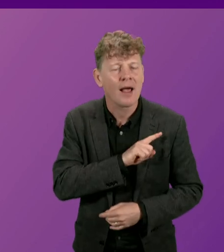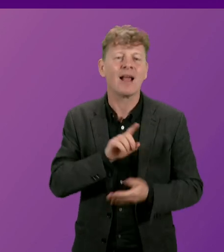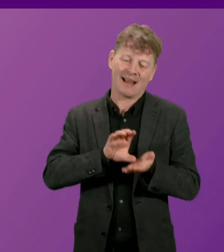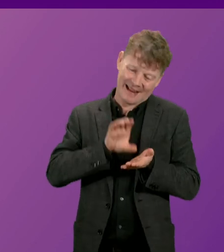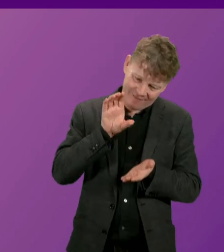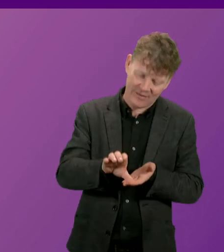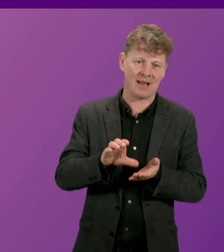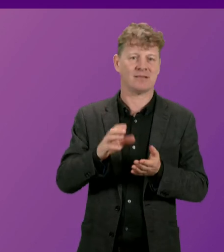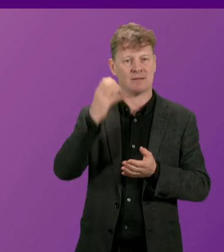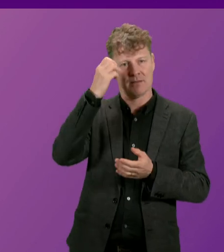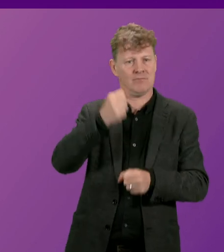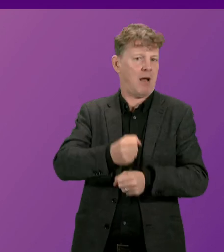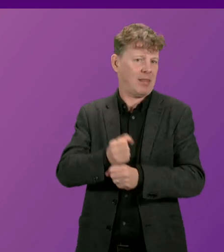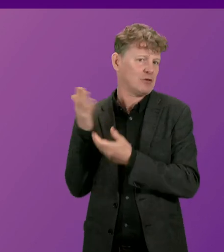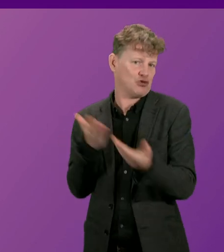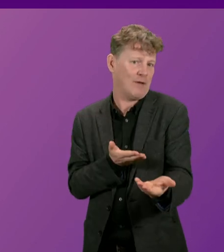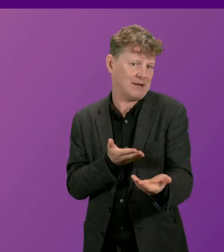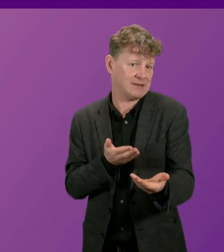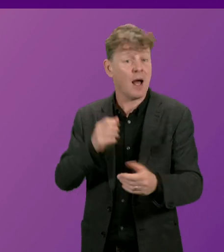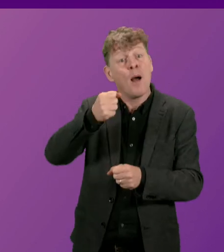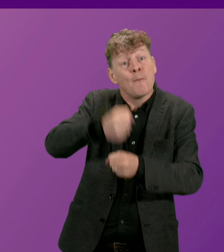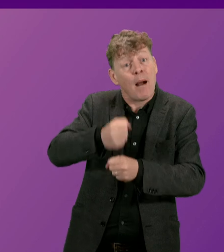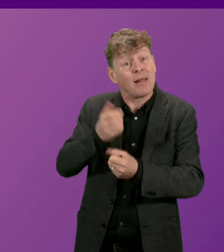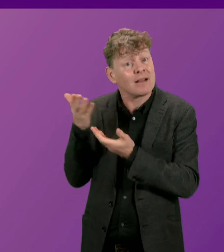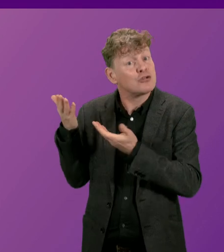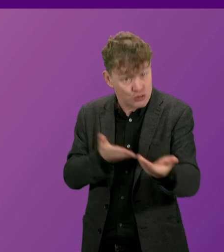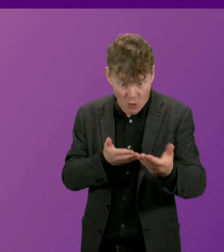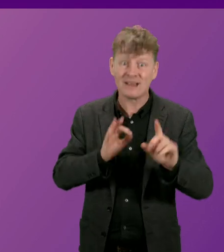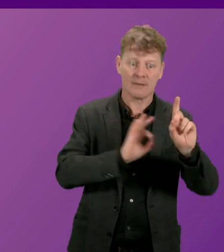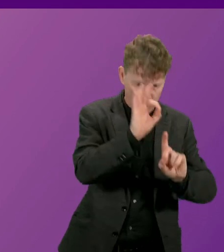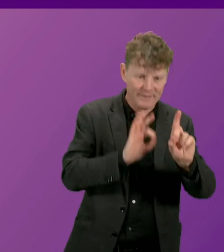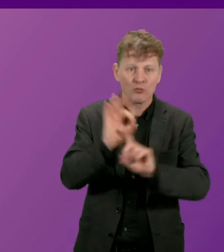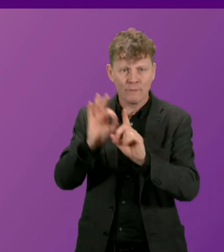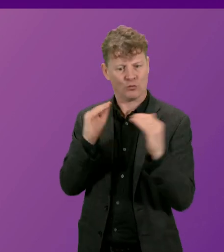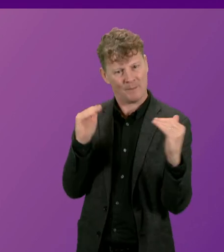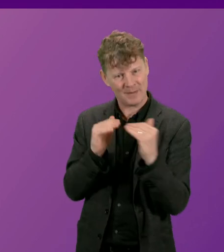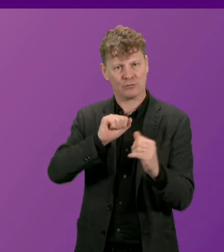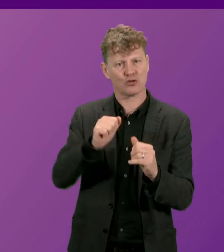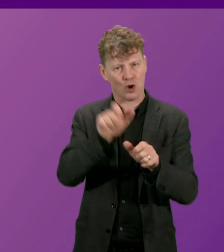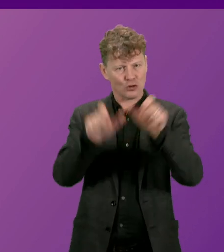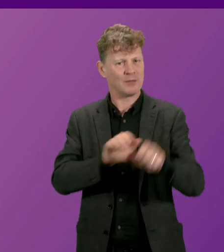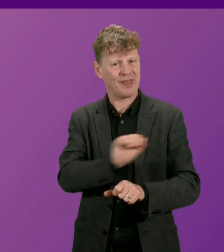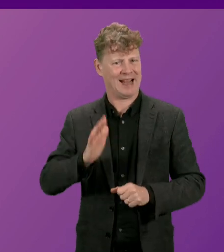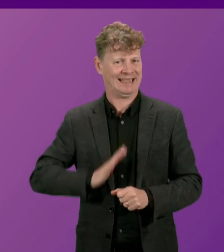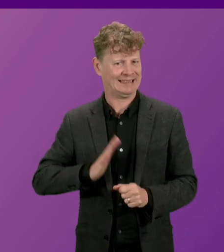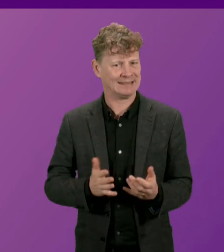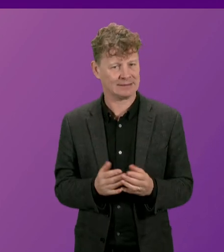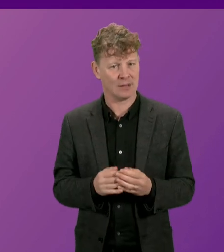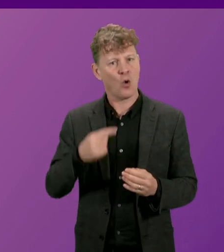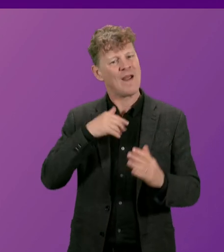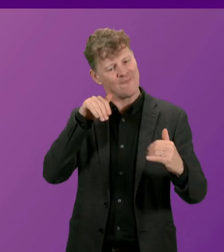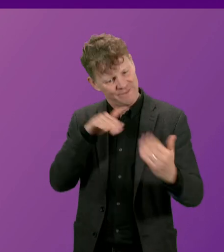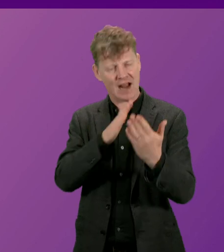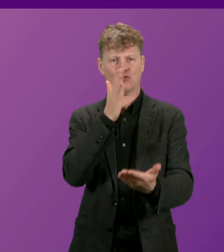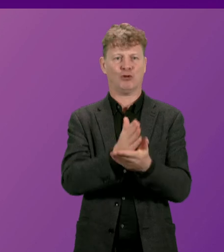services. And that has improved our public services to meet the needs of people in Scotland. We have faced the reality. If